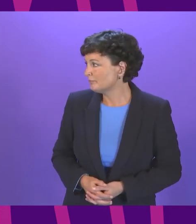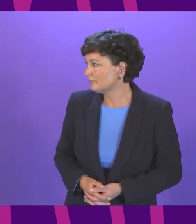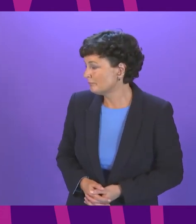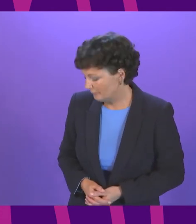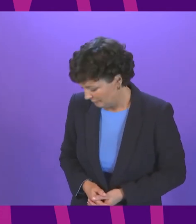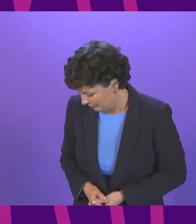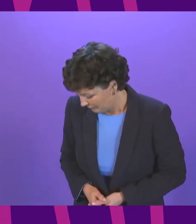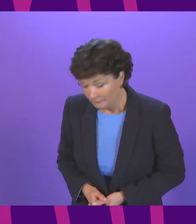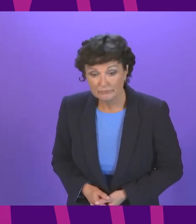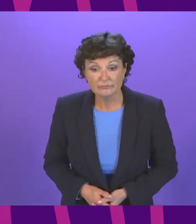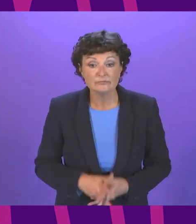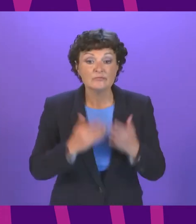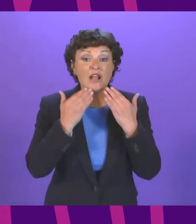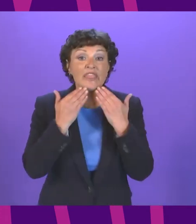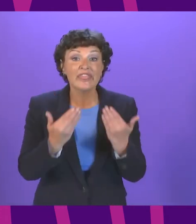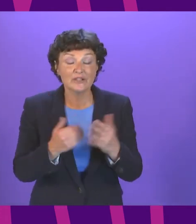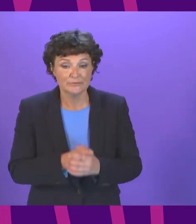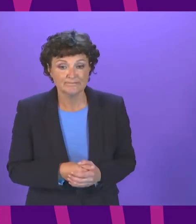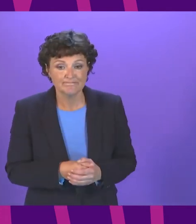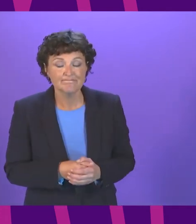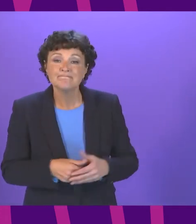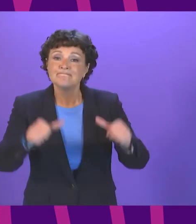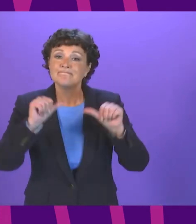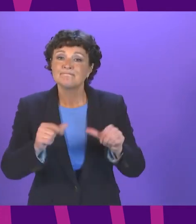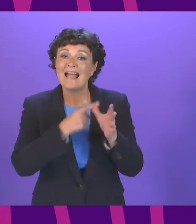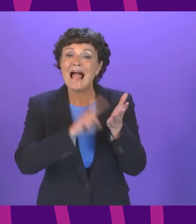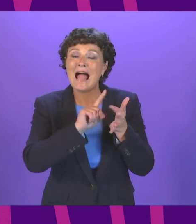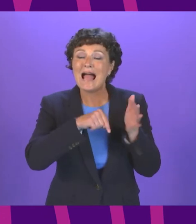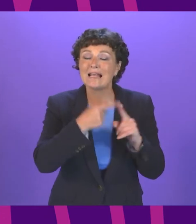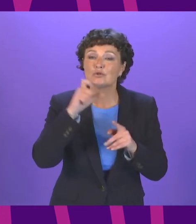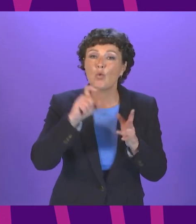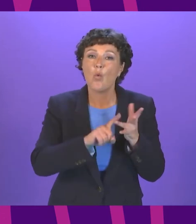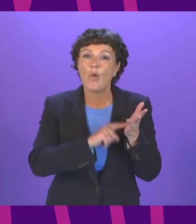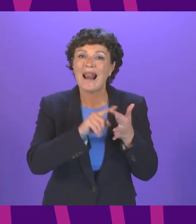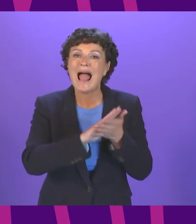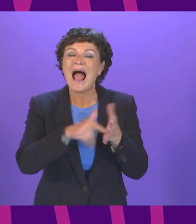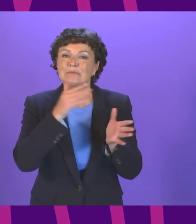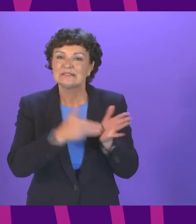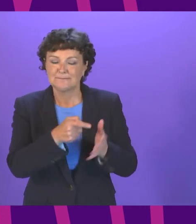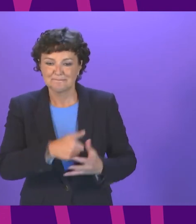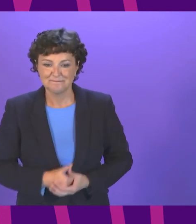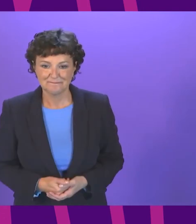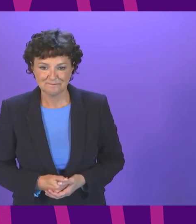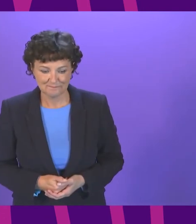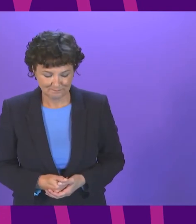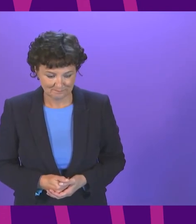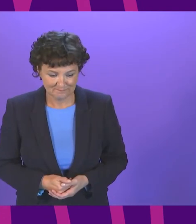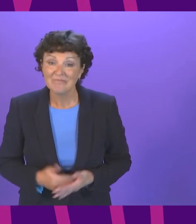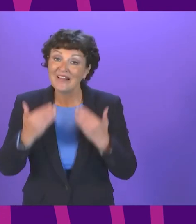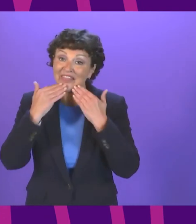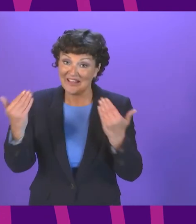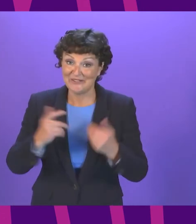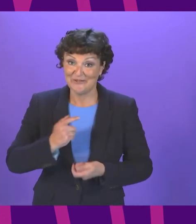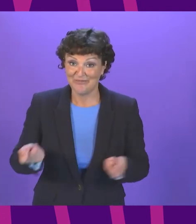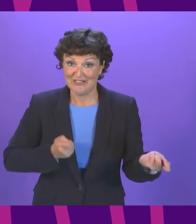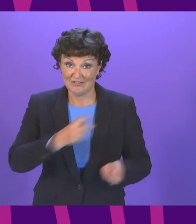thank you Mr Sarber I now call on Alex Cole-Hamilton to open for the Liberal Democrats thank you very much presiding officer after everything